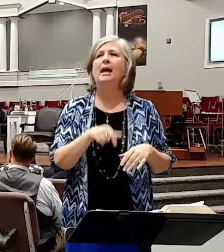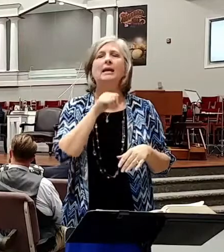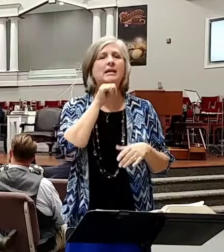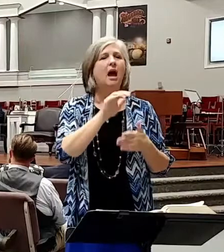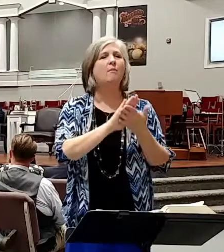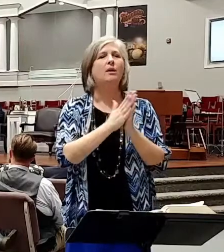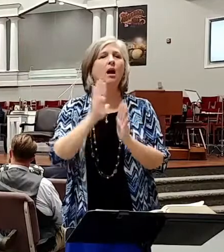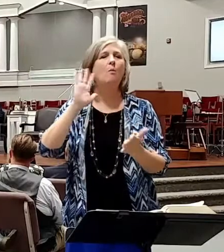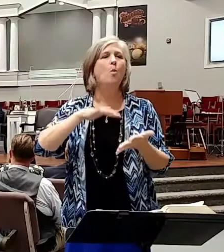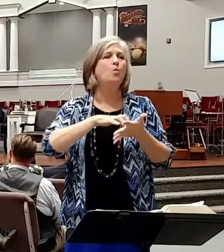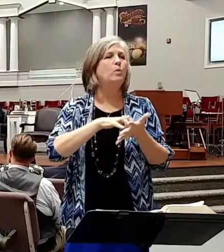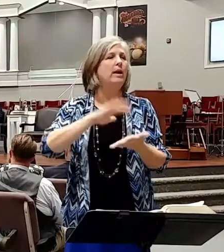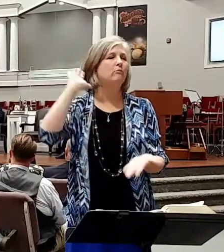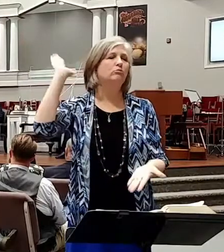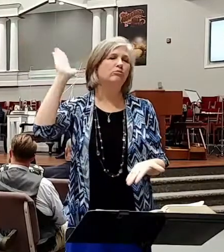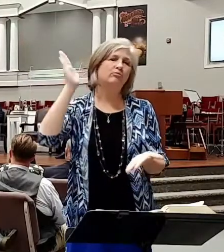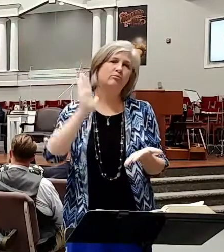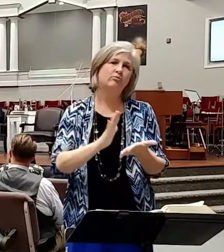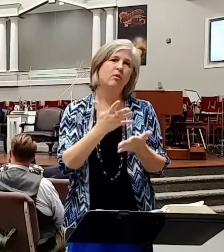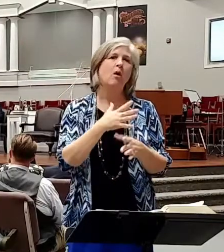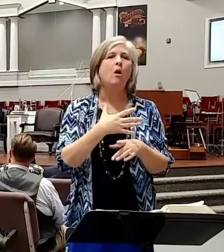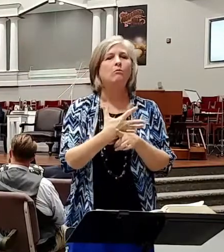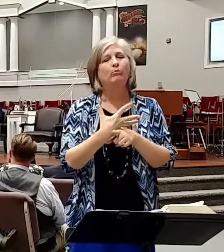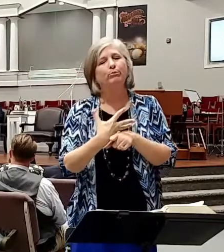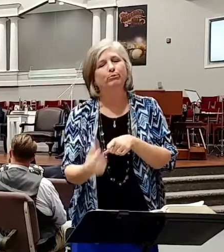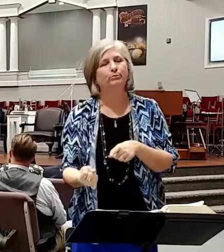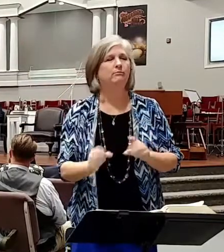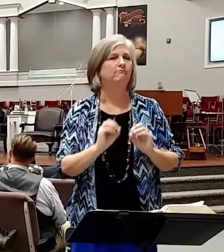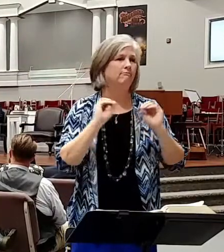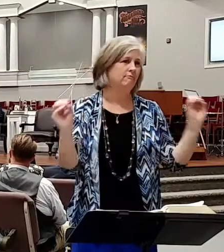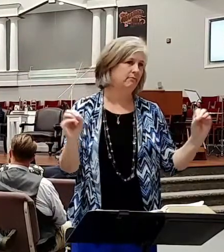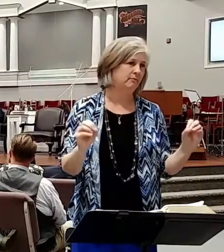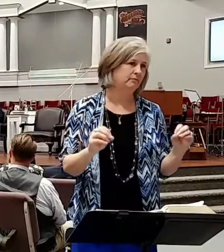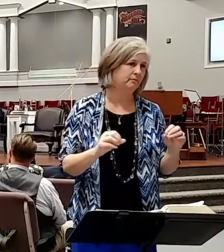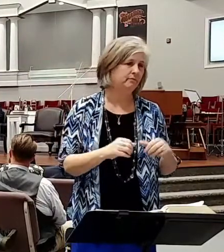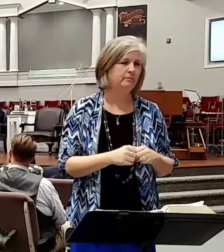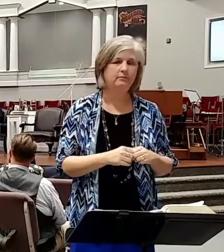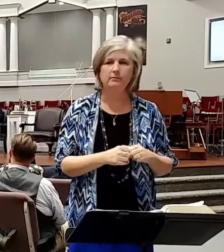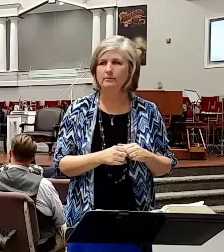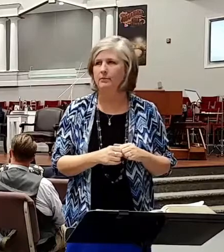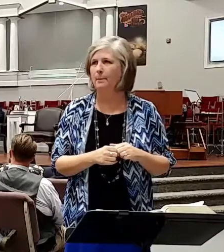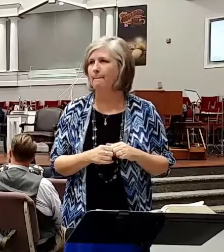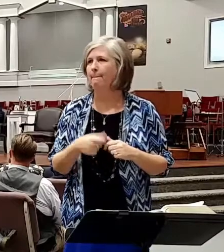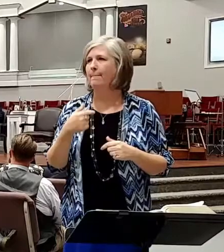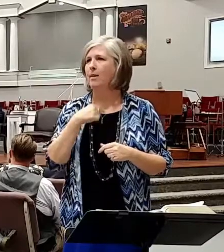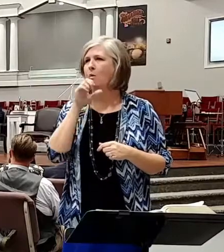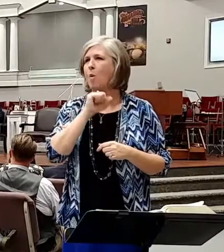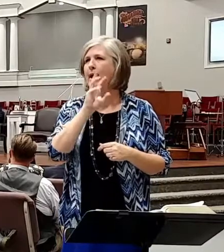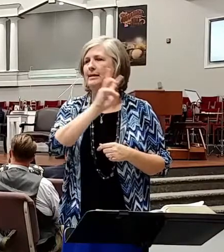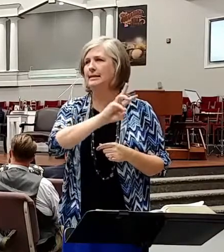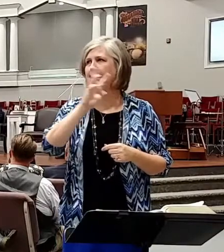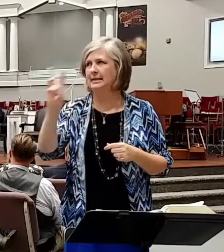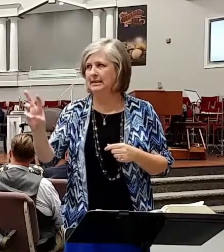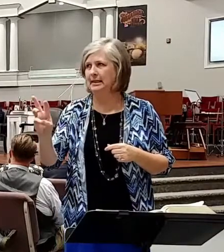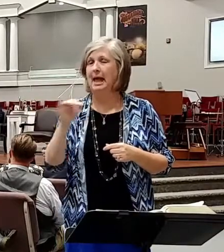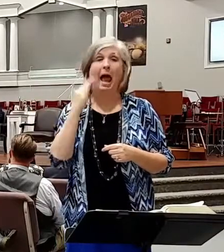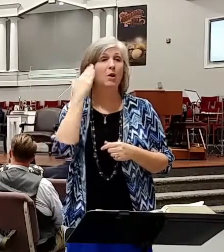It doesn't wear out. Again, I'm 66 years of age. I know I look 106